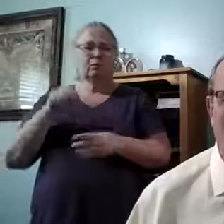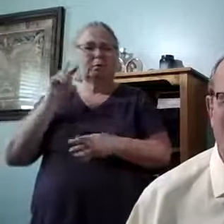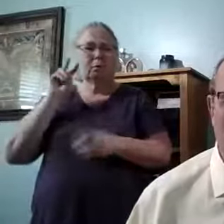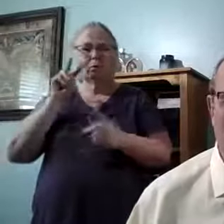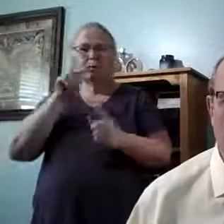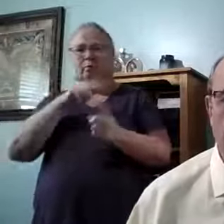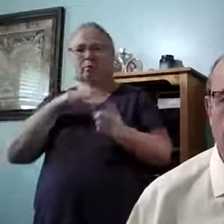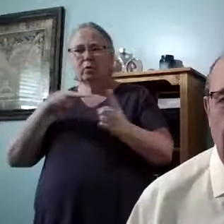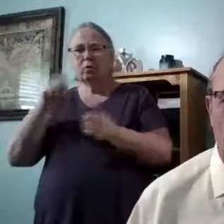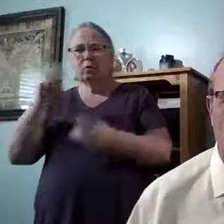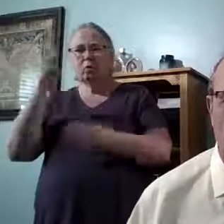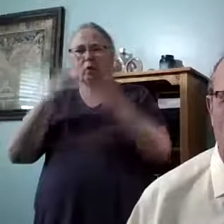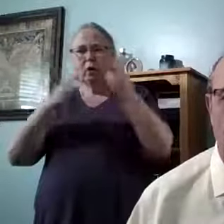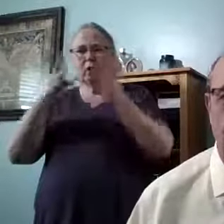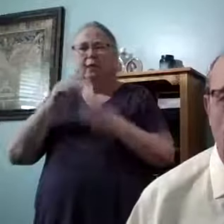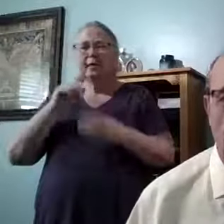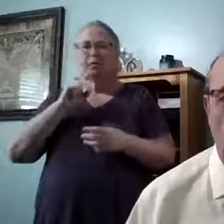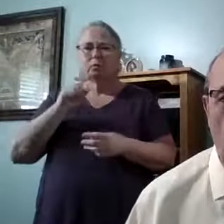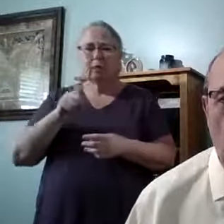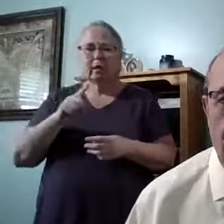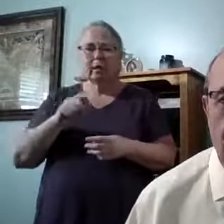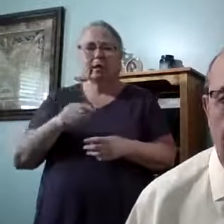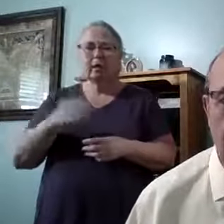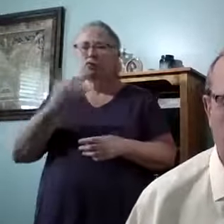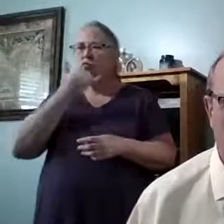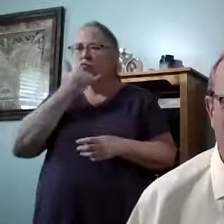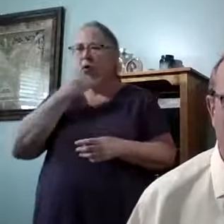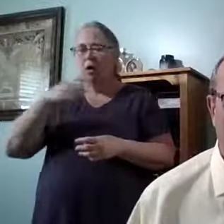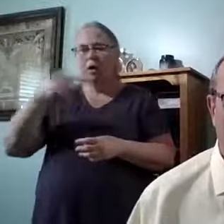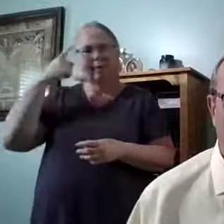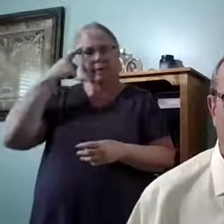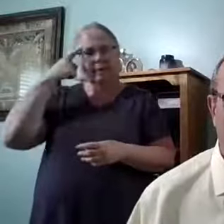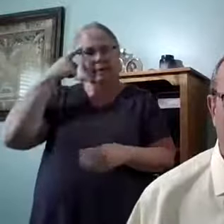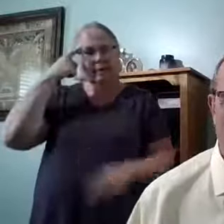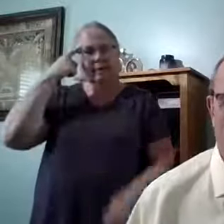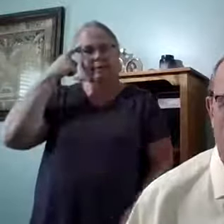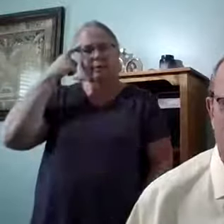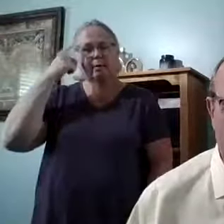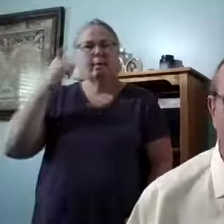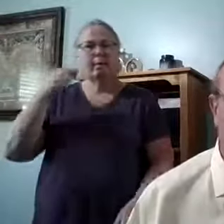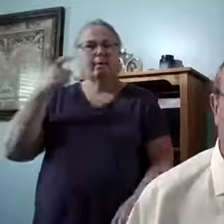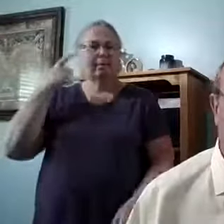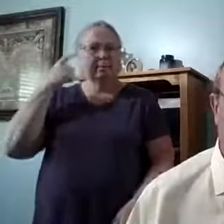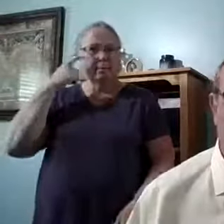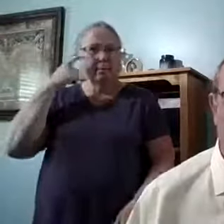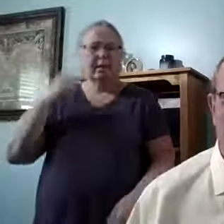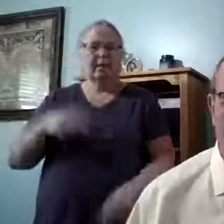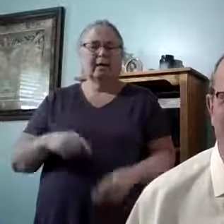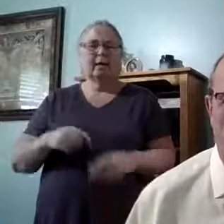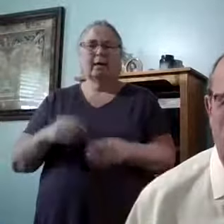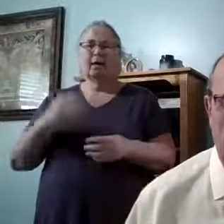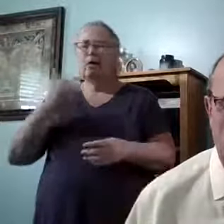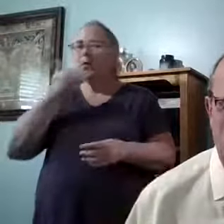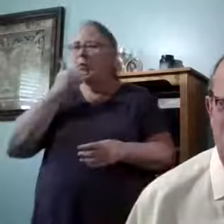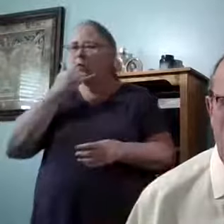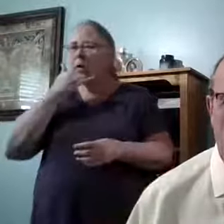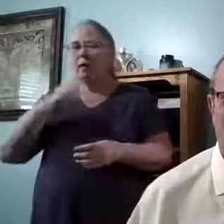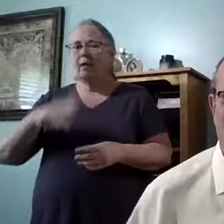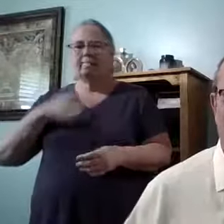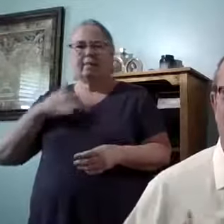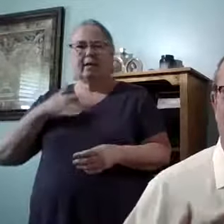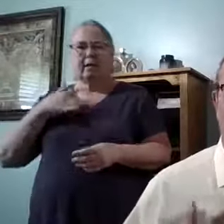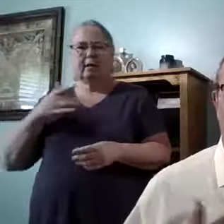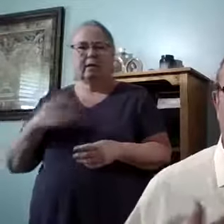worry, we could say, really is just wrong thinking of the mind. It's wrong feeling